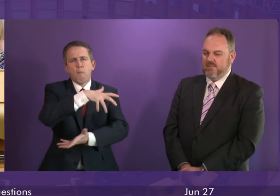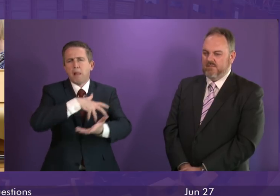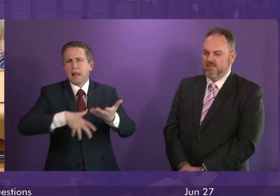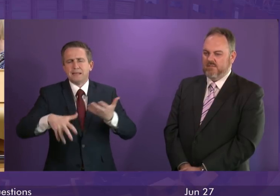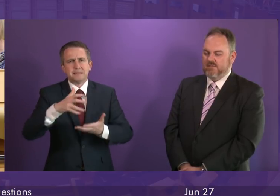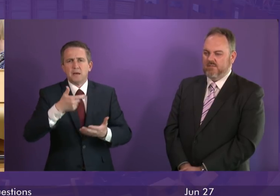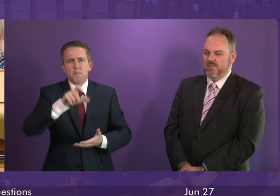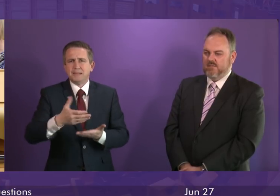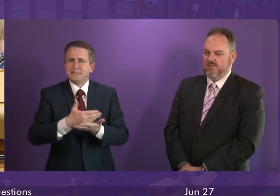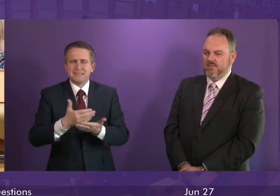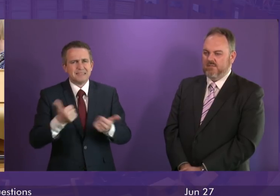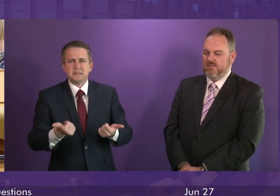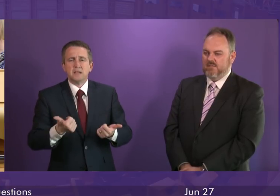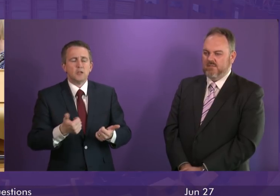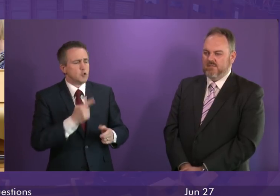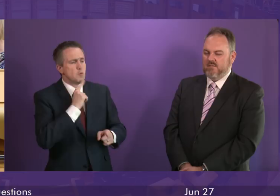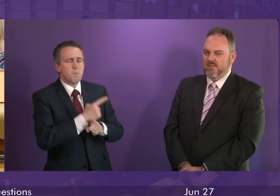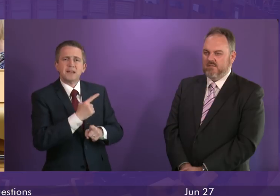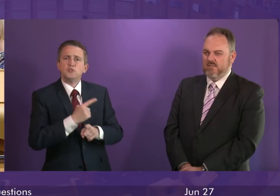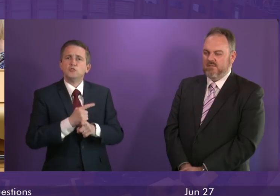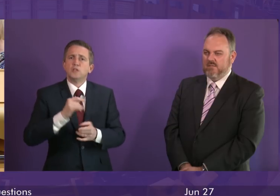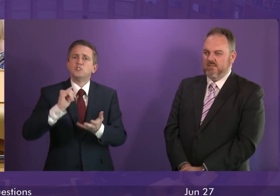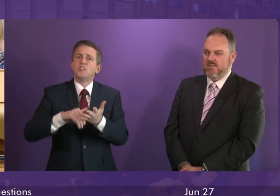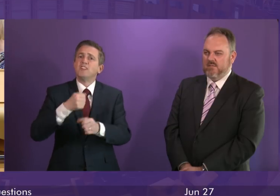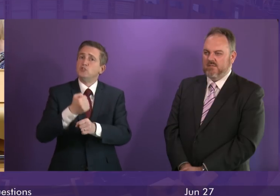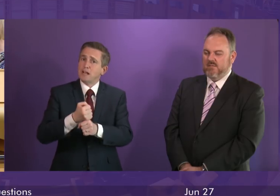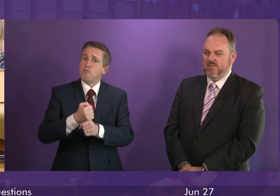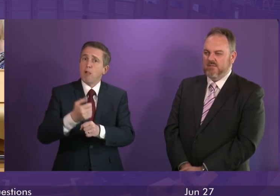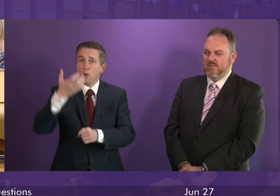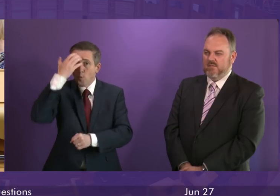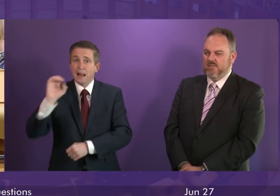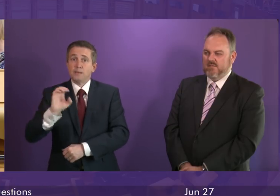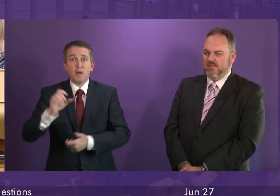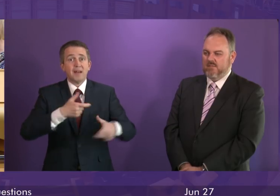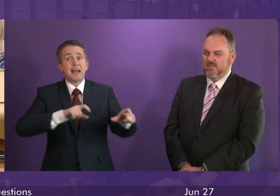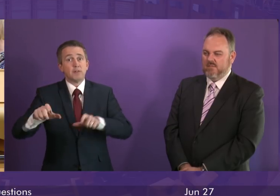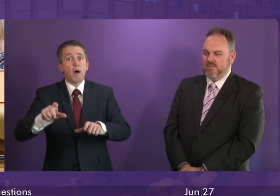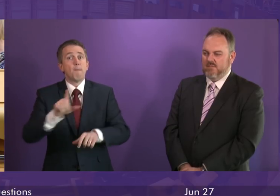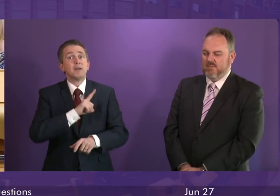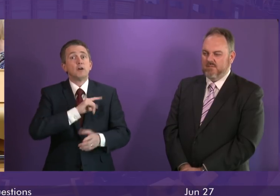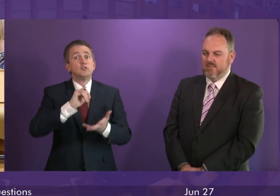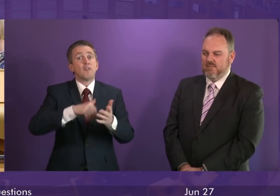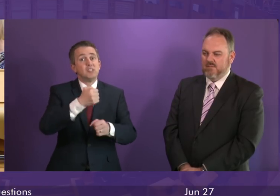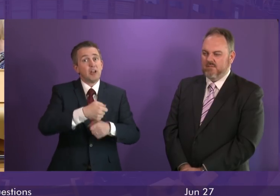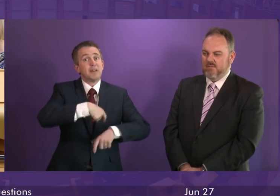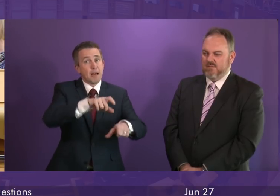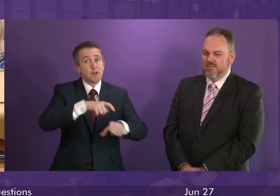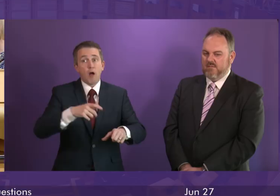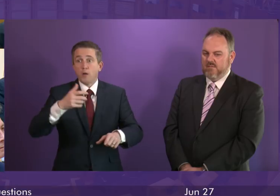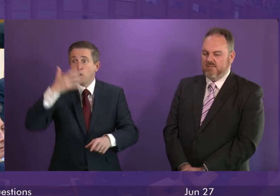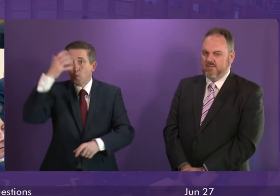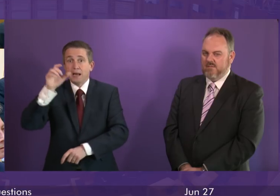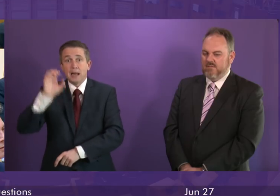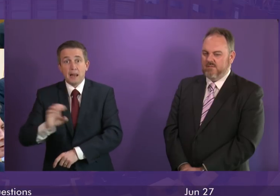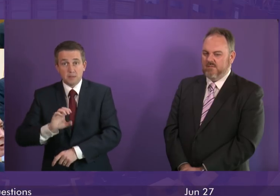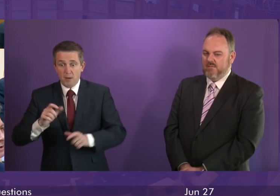cited the Queen Elizabeth and the Southern General. The Southern General was able to continue operating while the Queen Elizabeth was being built. That would not be possible on